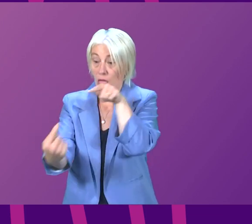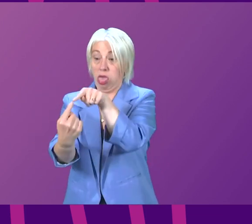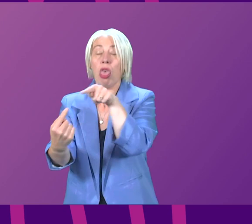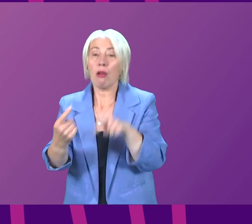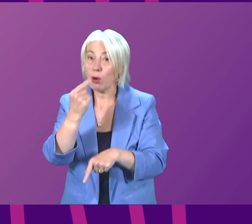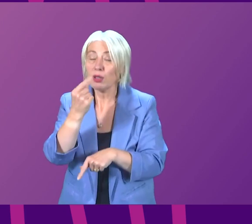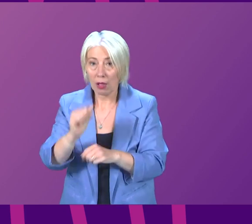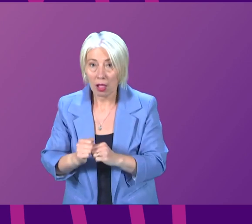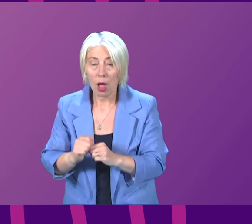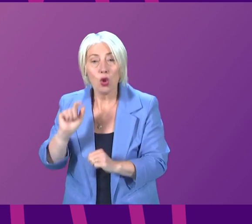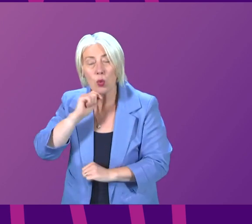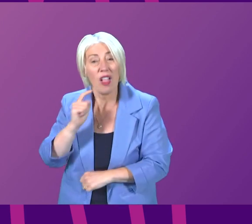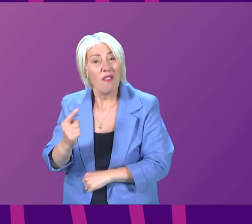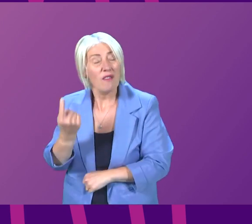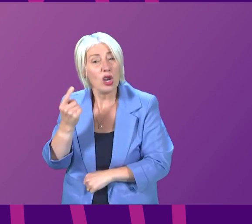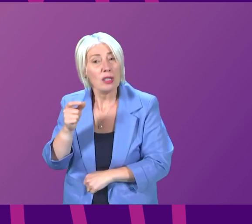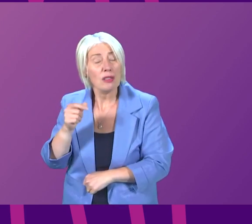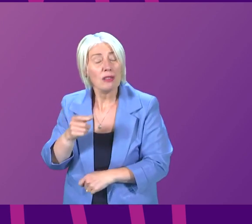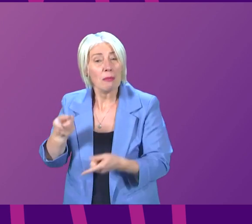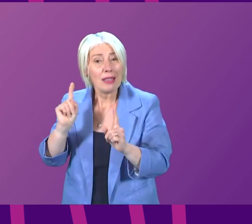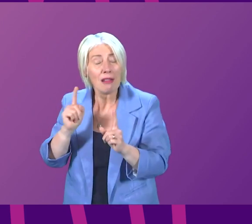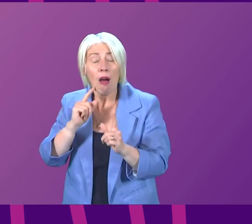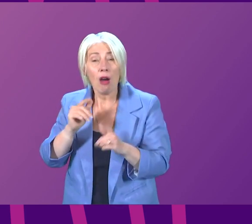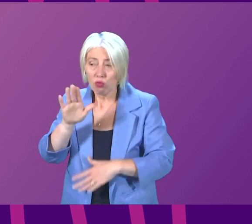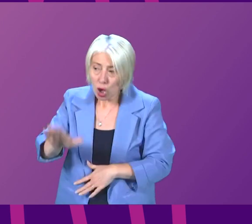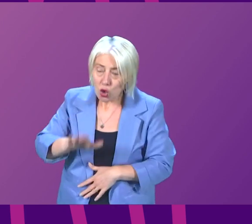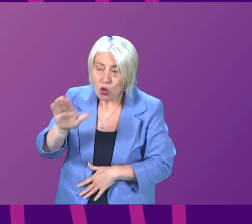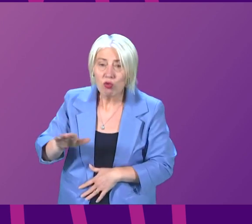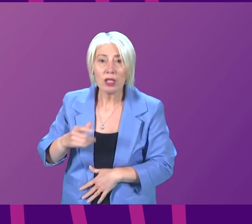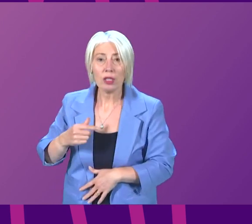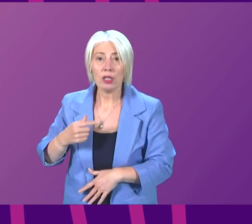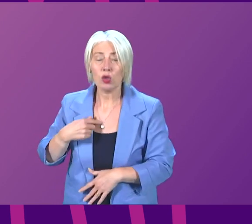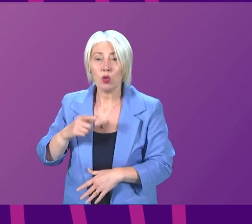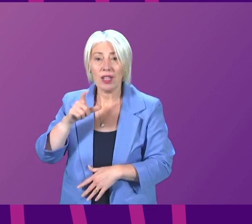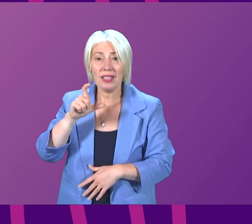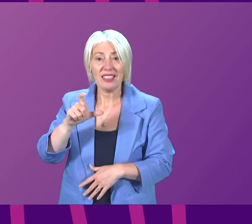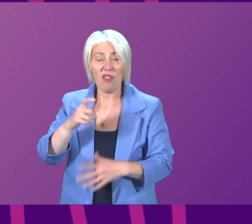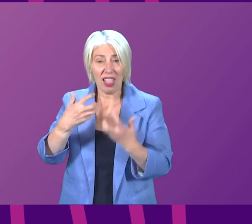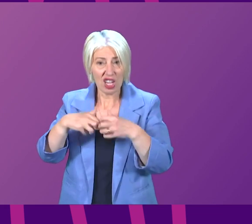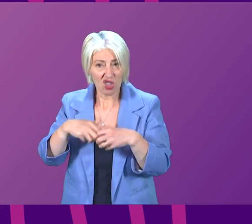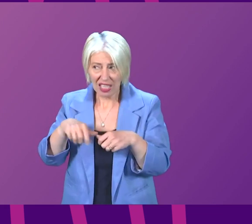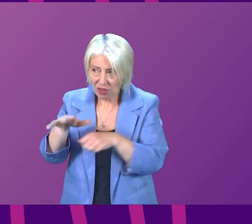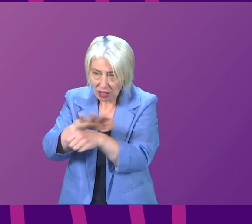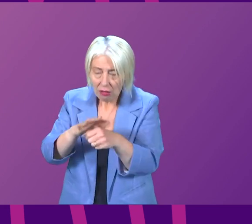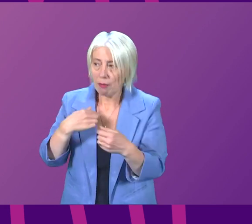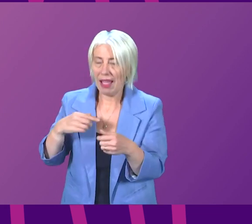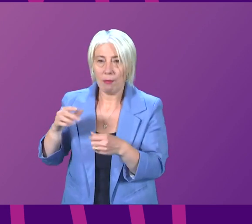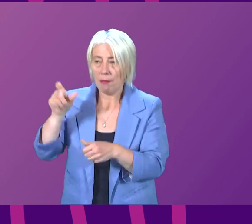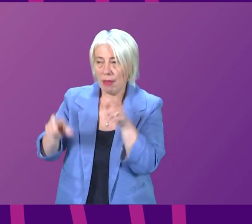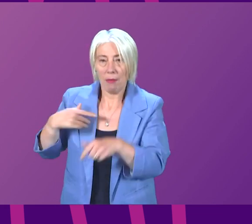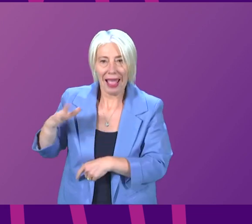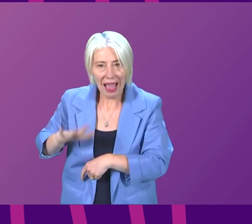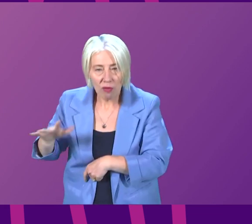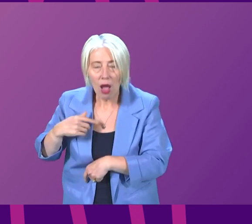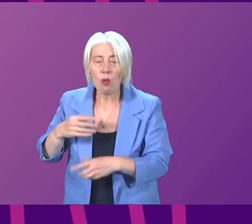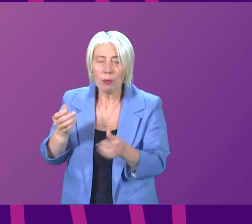now provide reassurance and confidence to my constituents and also to the civil engineering sector by publishing revised and